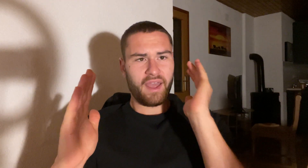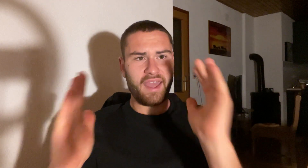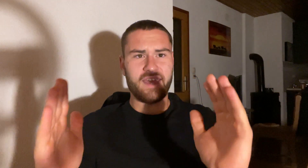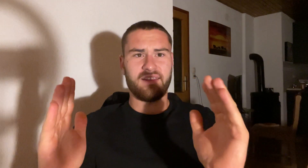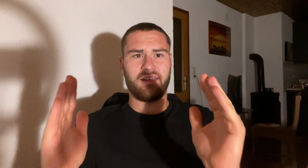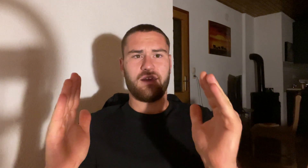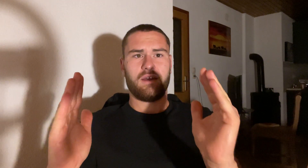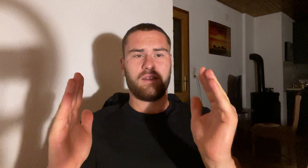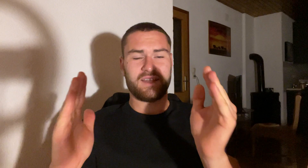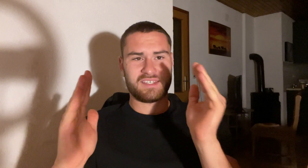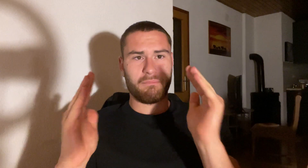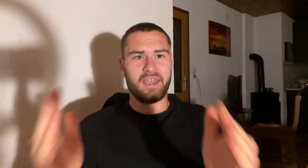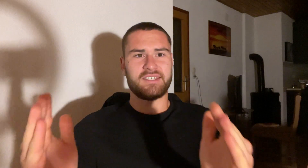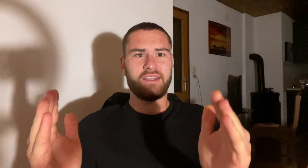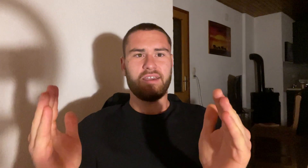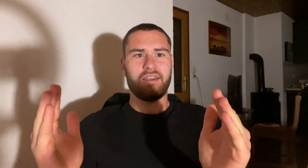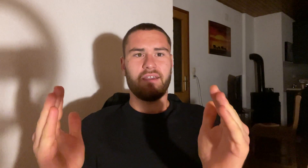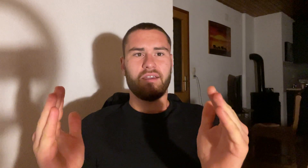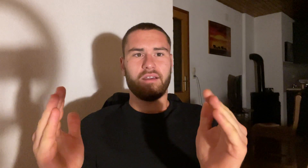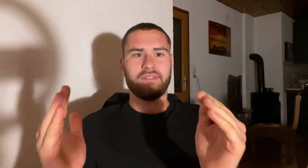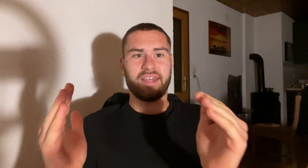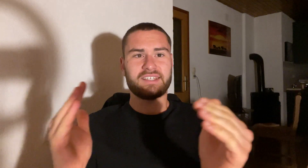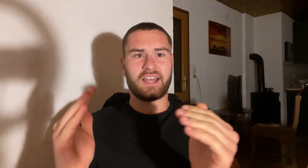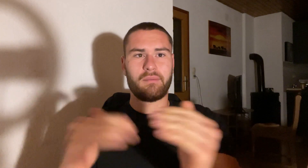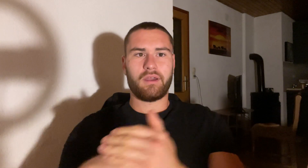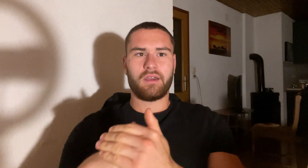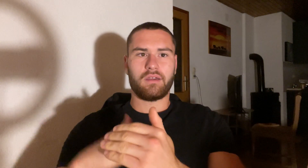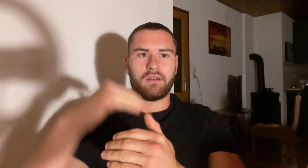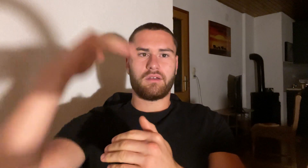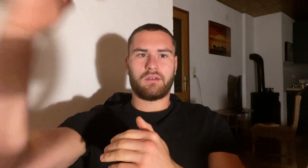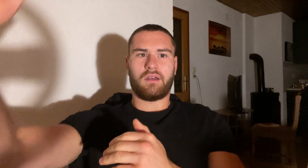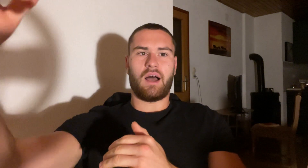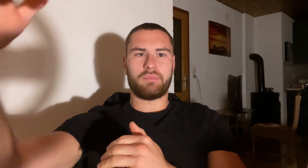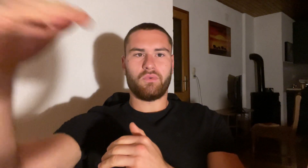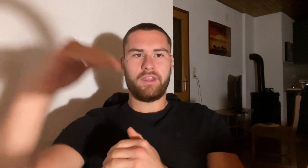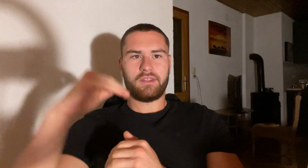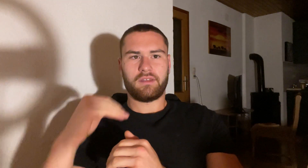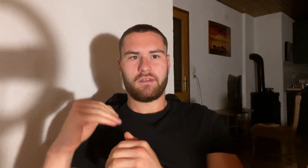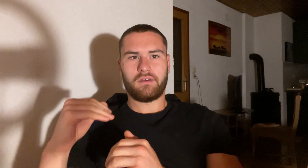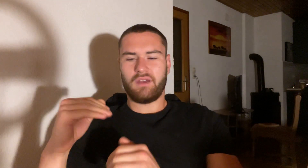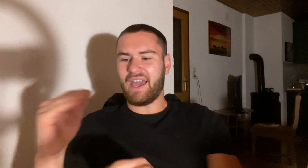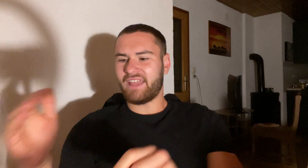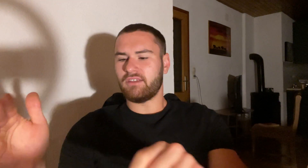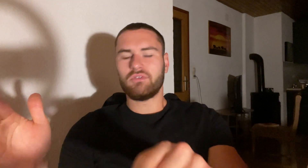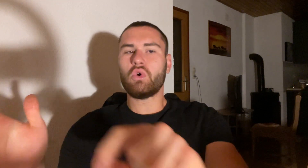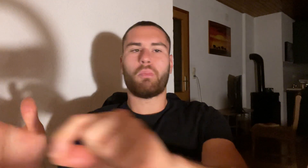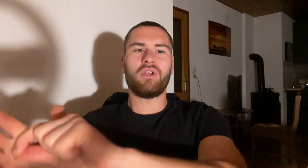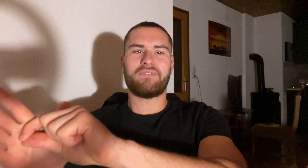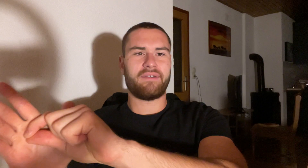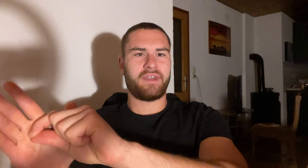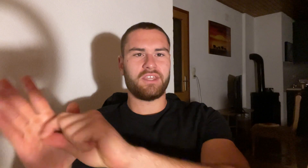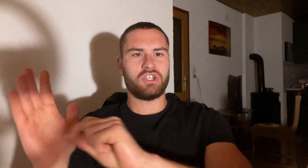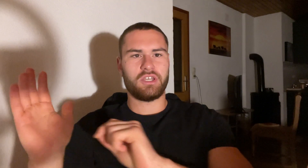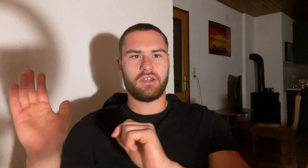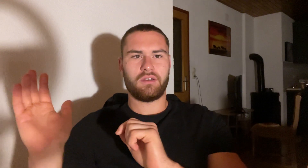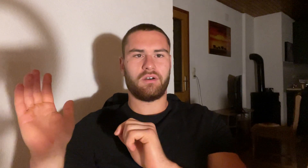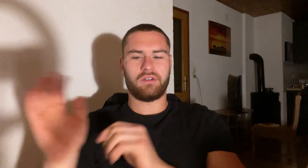eight, that's amazing. Next time, up the weight. Add 2.5 kg on